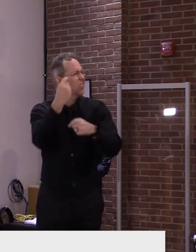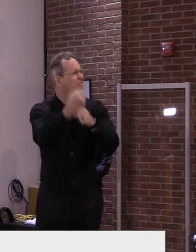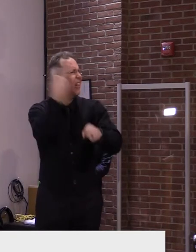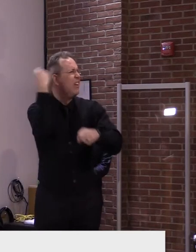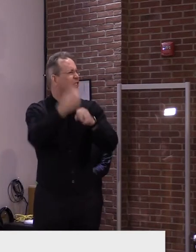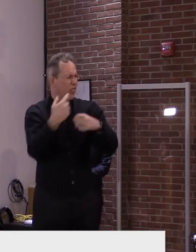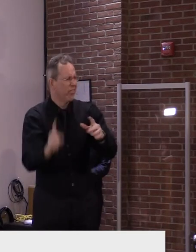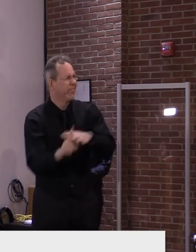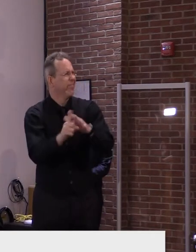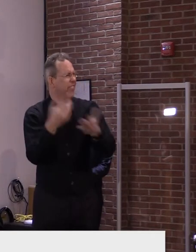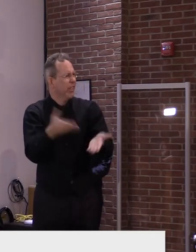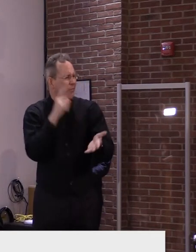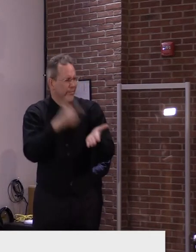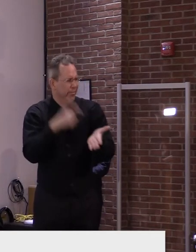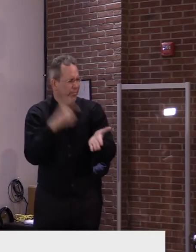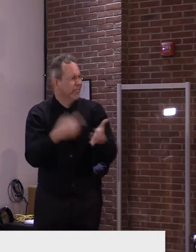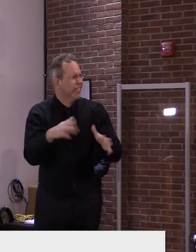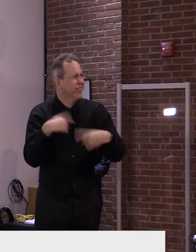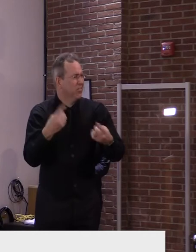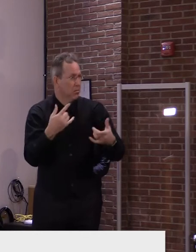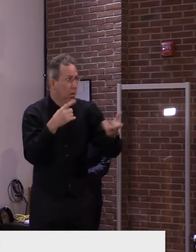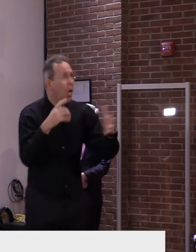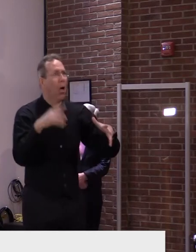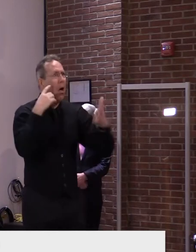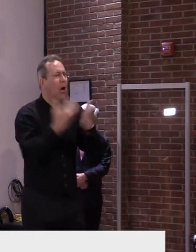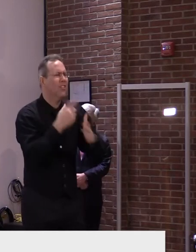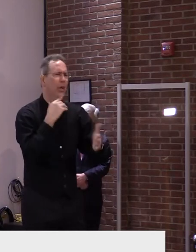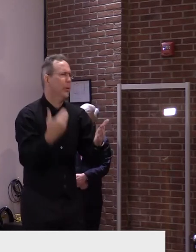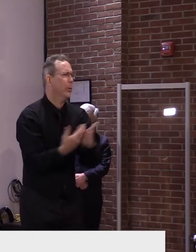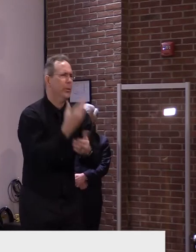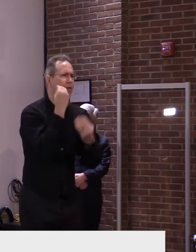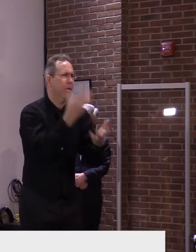strain of coronavirus that currently exists from drinking the water.